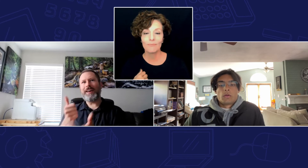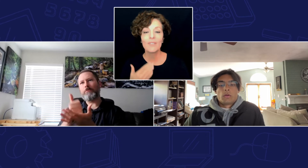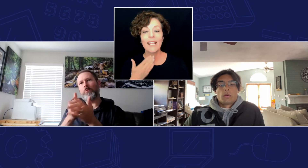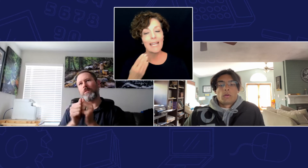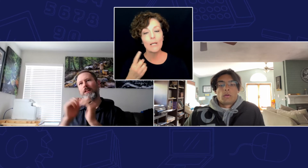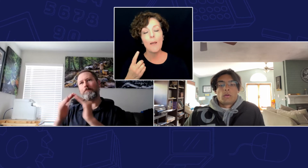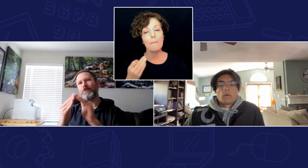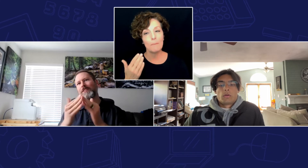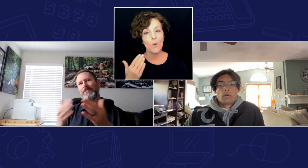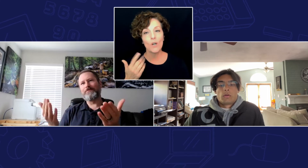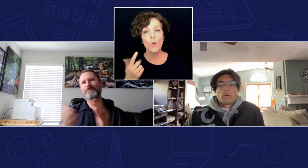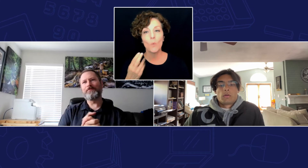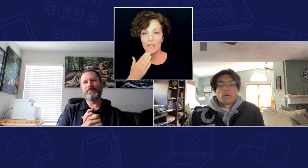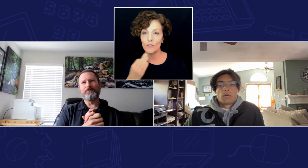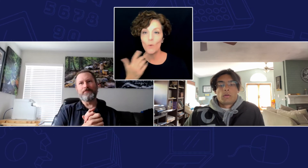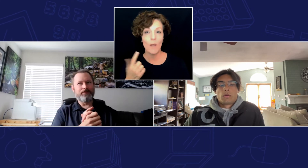in part that was to help with the community